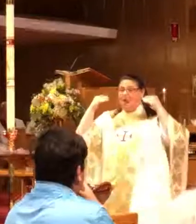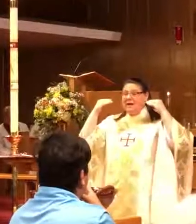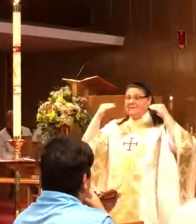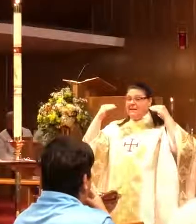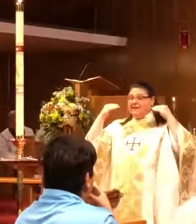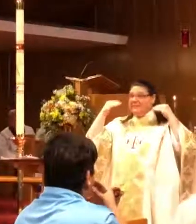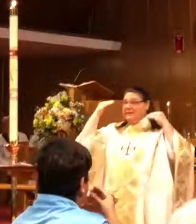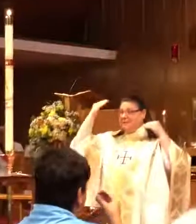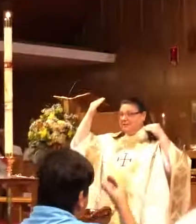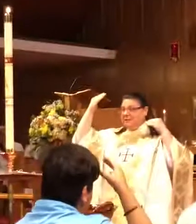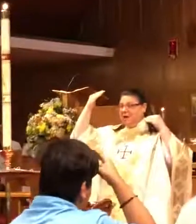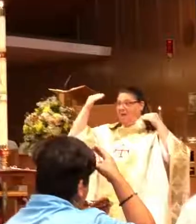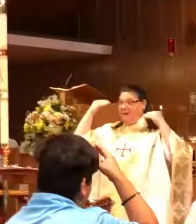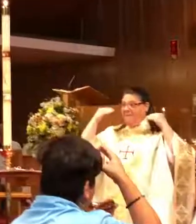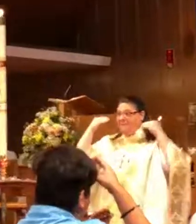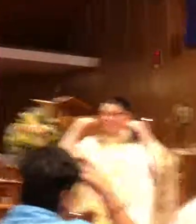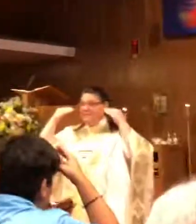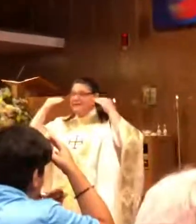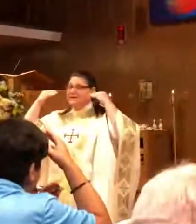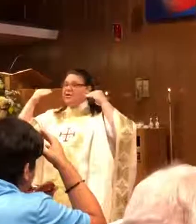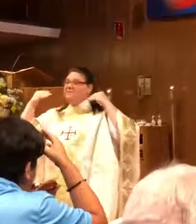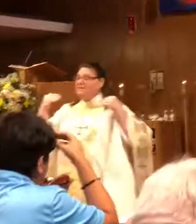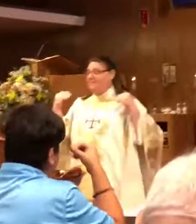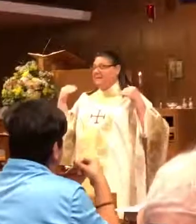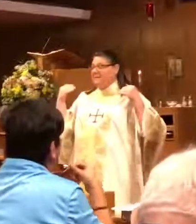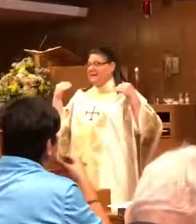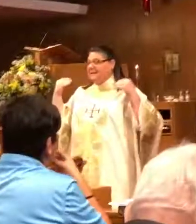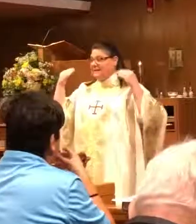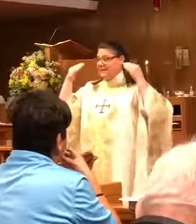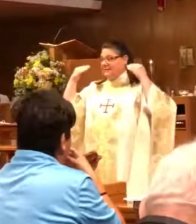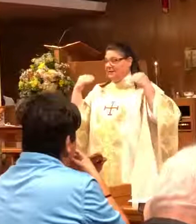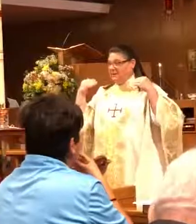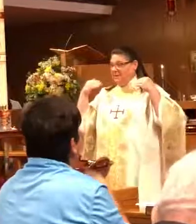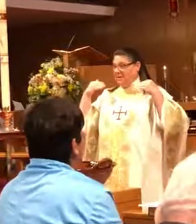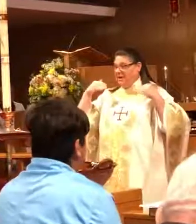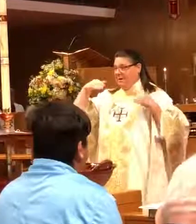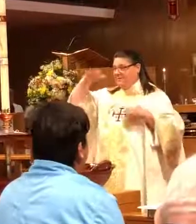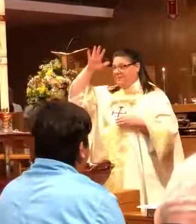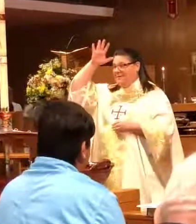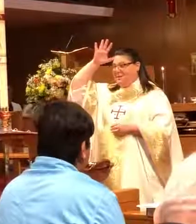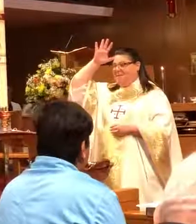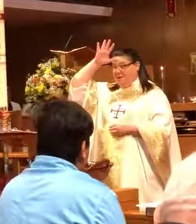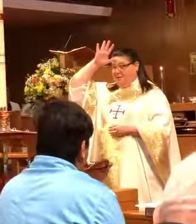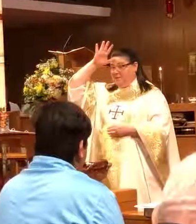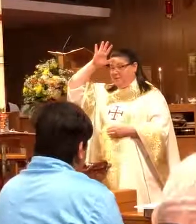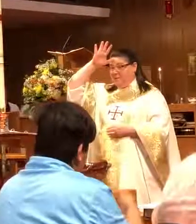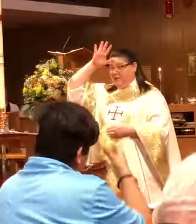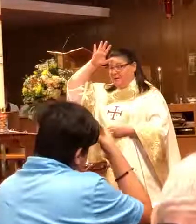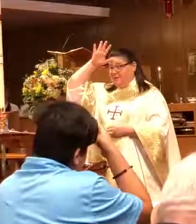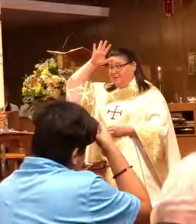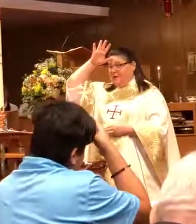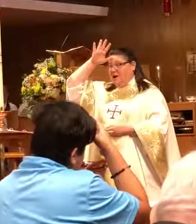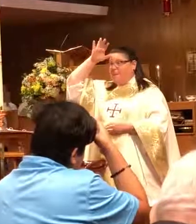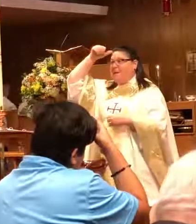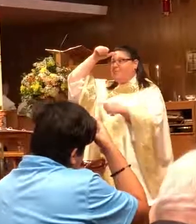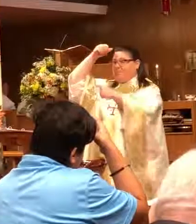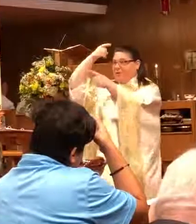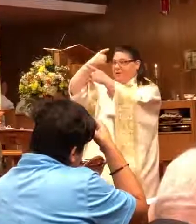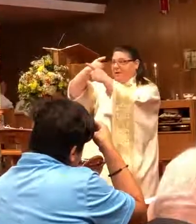all of the male signs are at the top half of your face, and all female signs in ASL are at the bottom half. So my father's up here, my brother